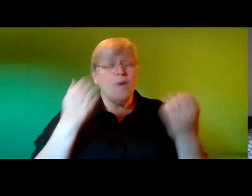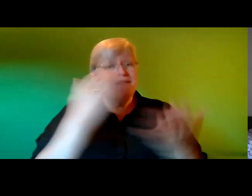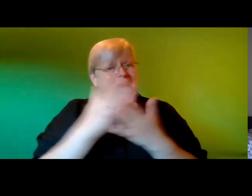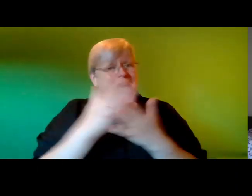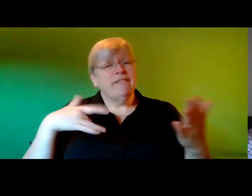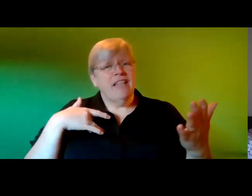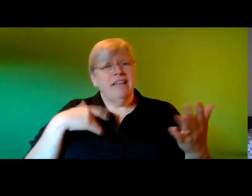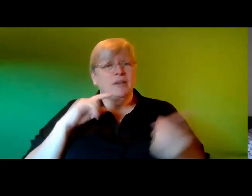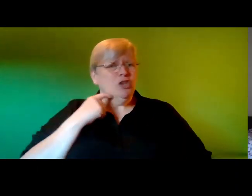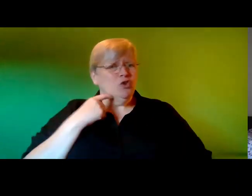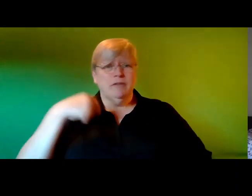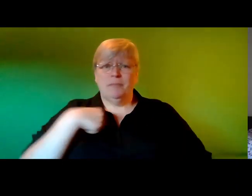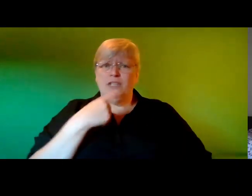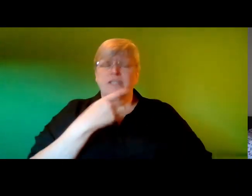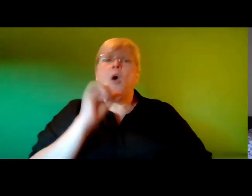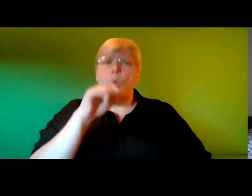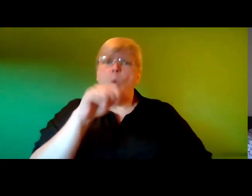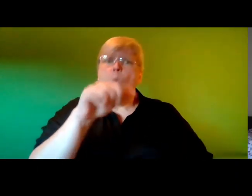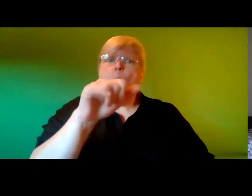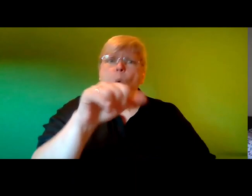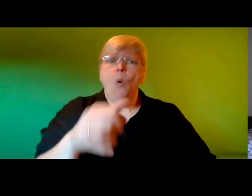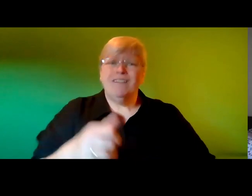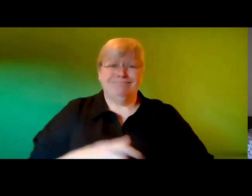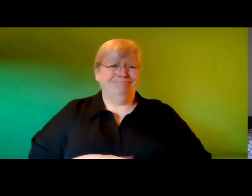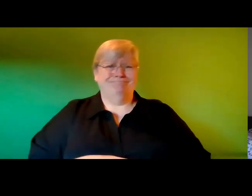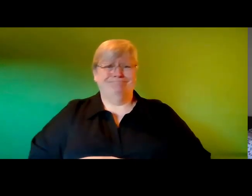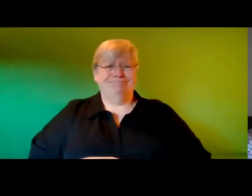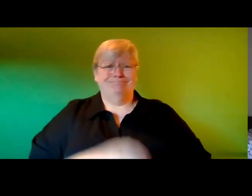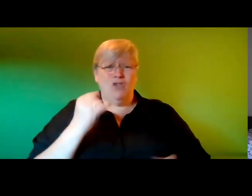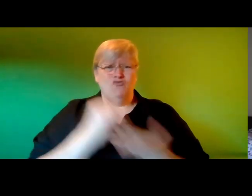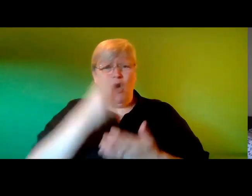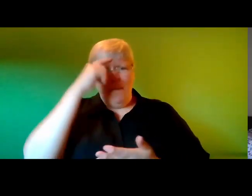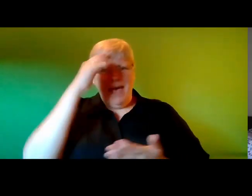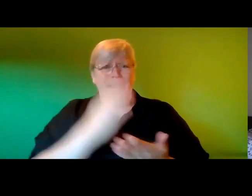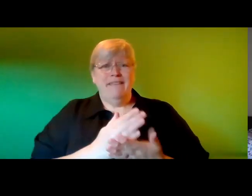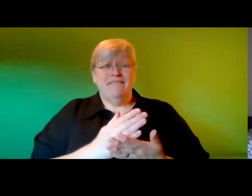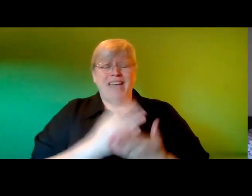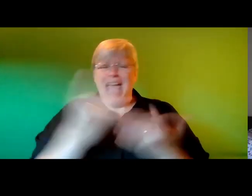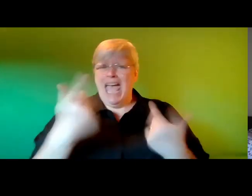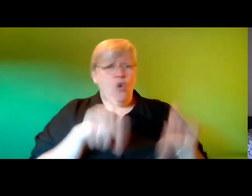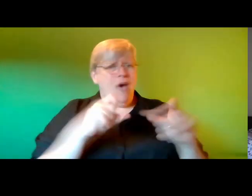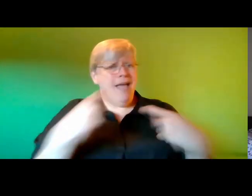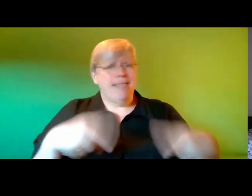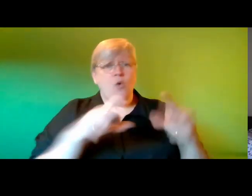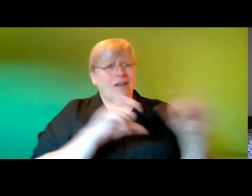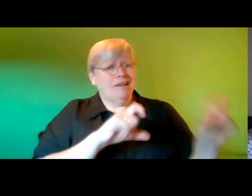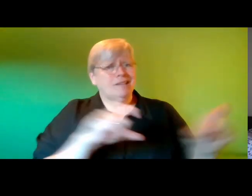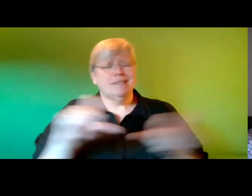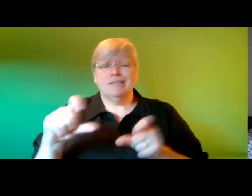it would be cruel for the wizard to encourage such delusional beliefs how could he let them continue on in such a manner it